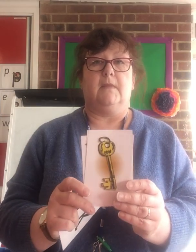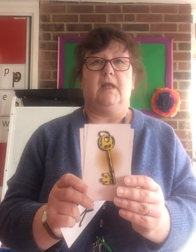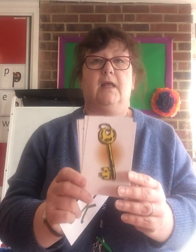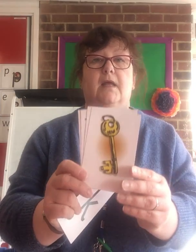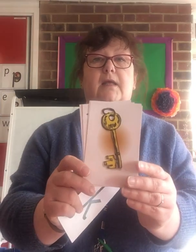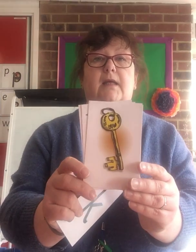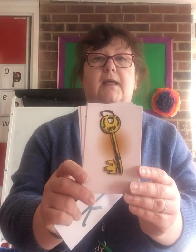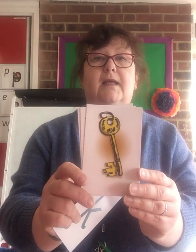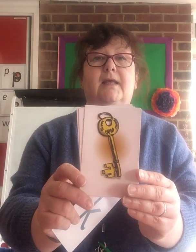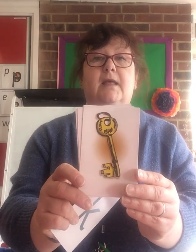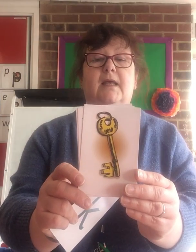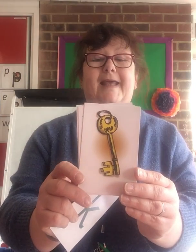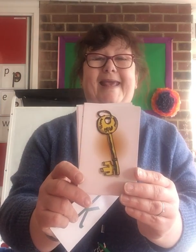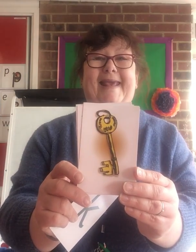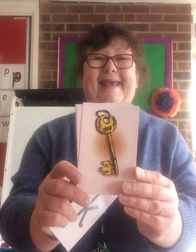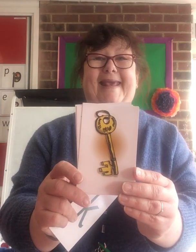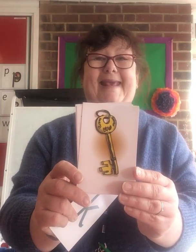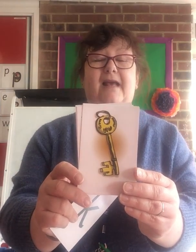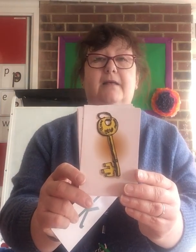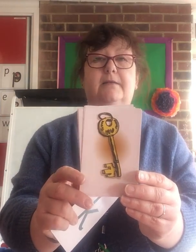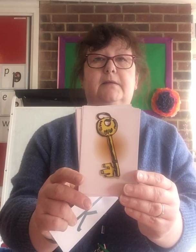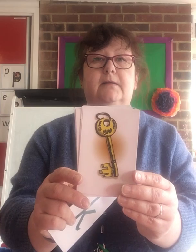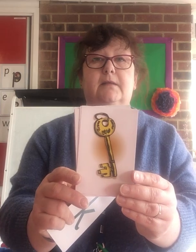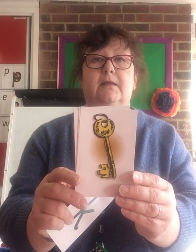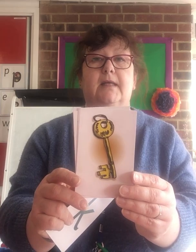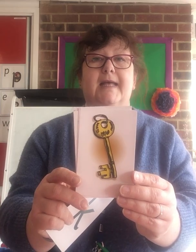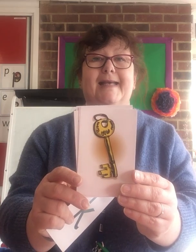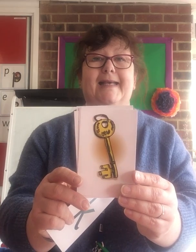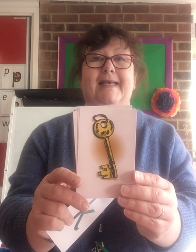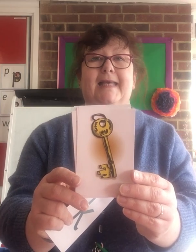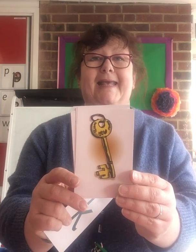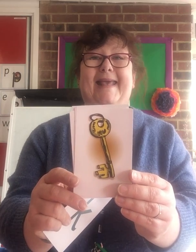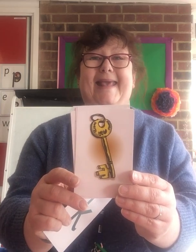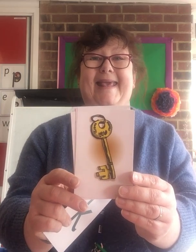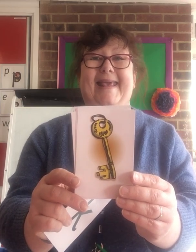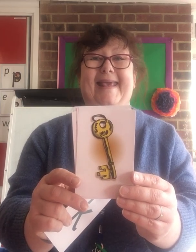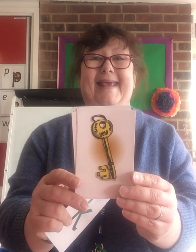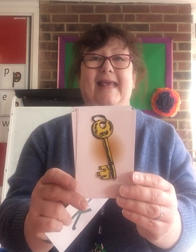Kk ee. Kk ee.